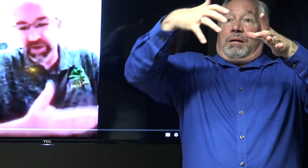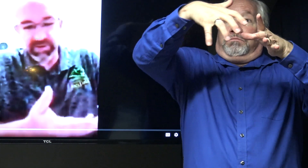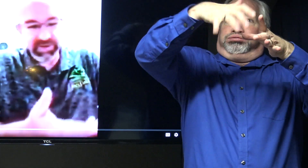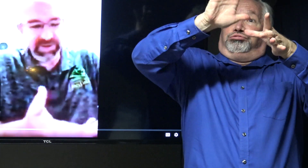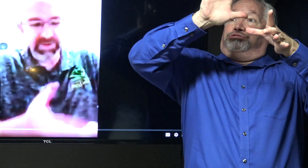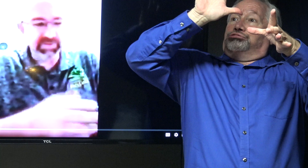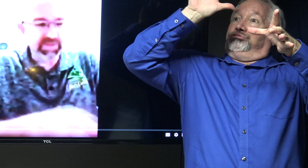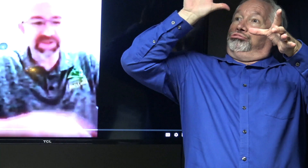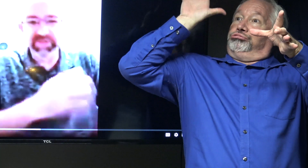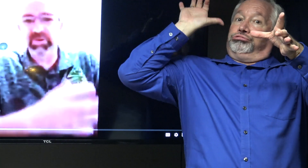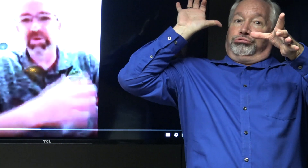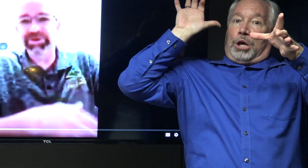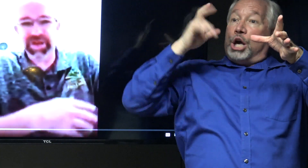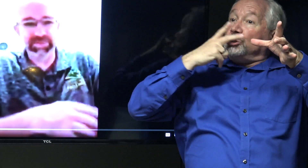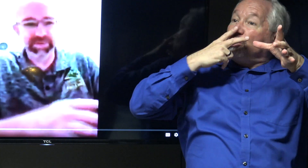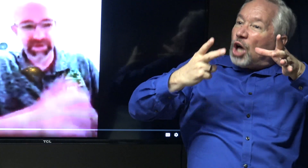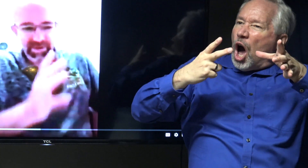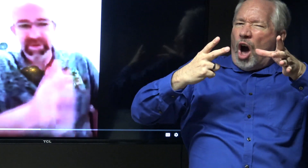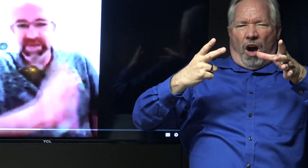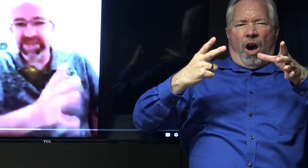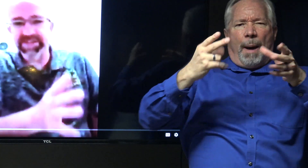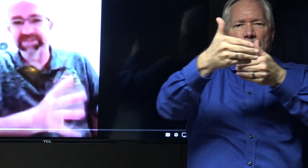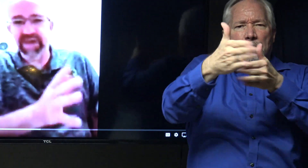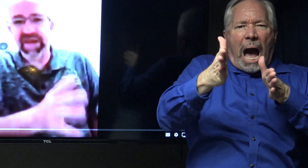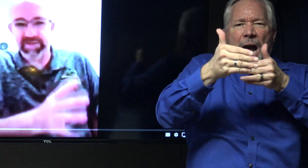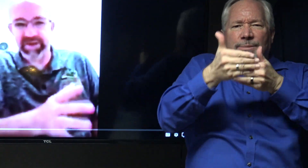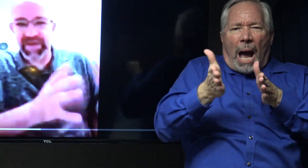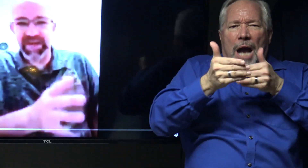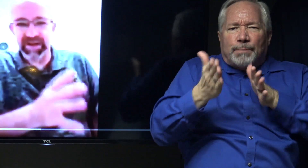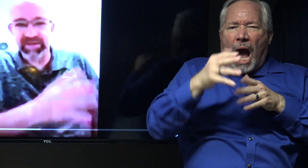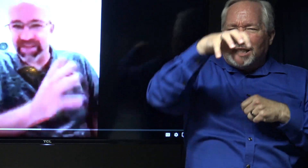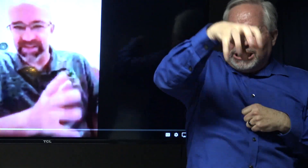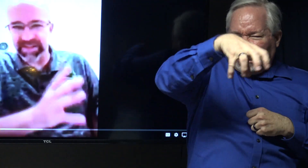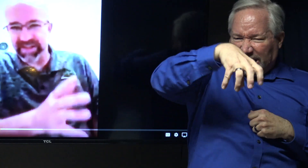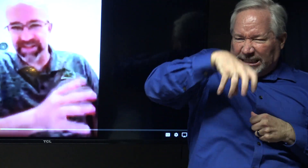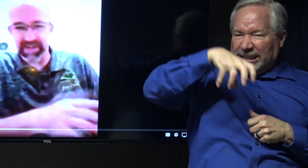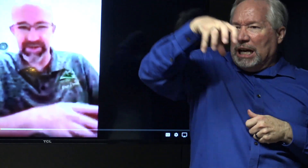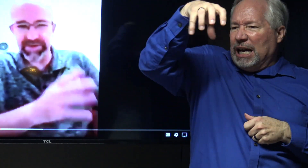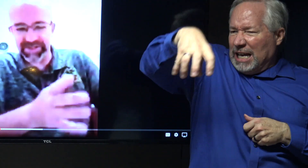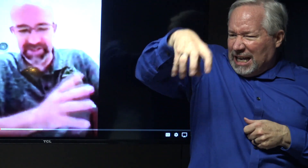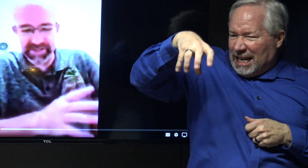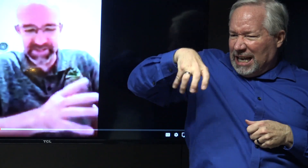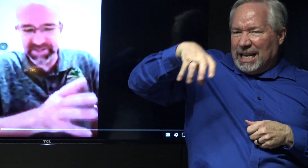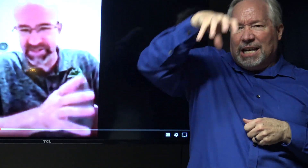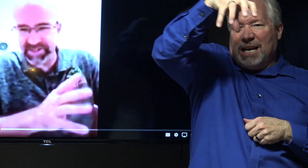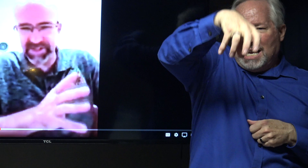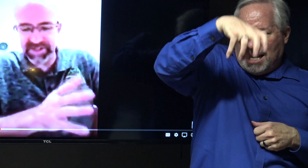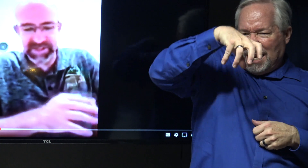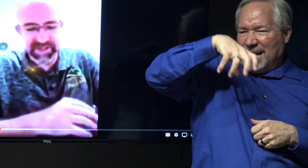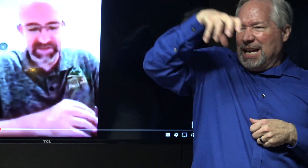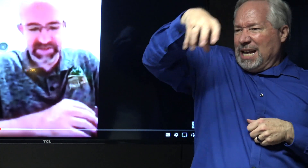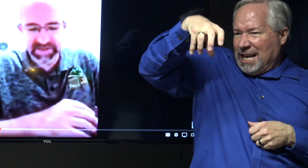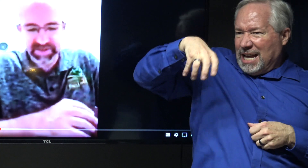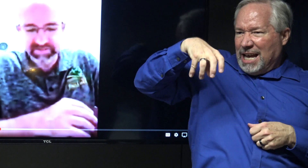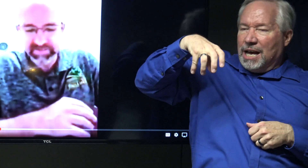I would consider to be Civil War type cases of dynamite. That era of the late 1800s, 1860s, 1870s.